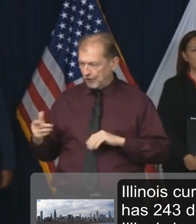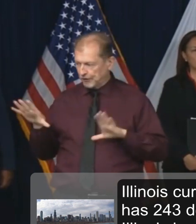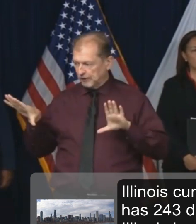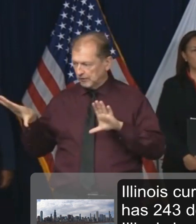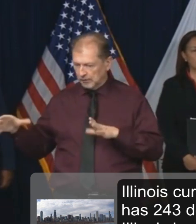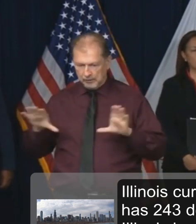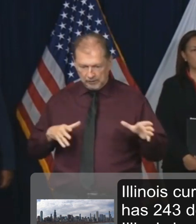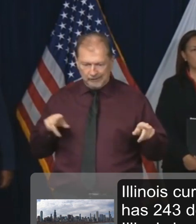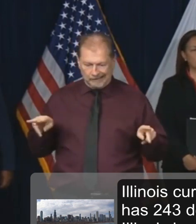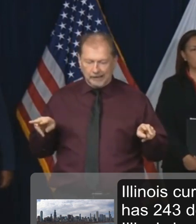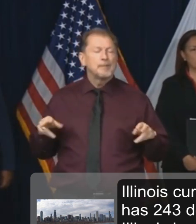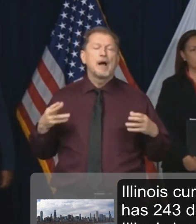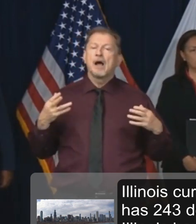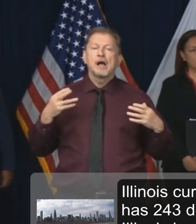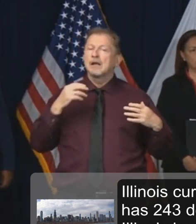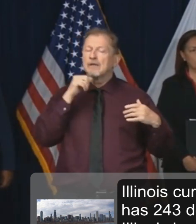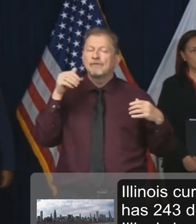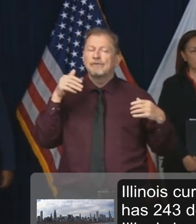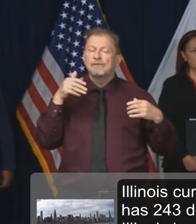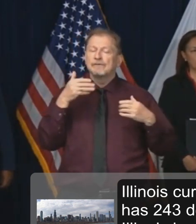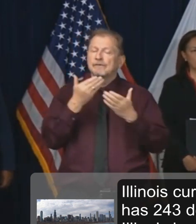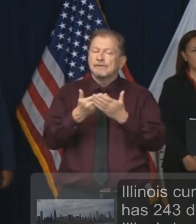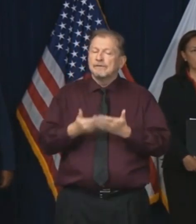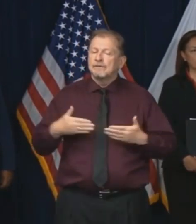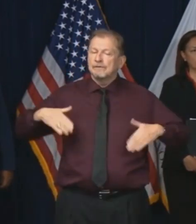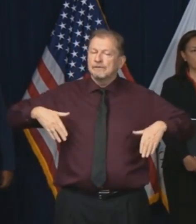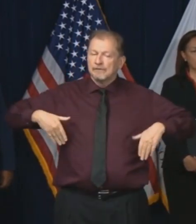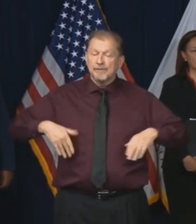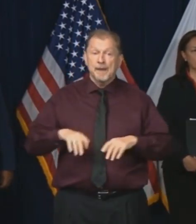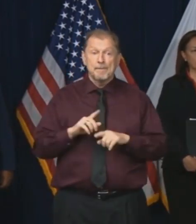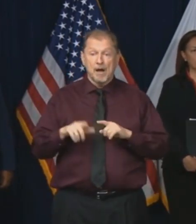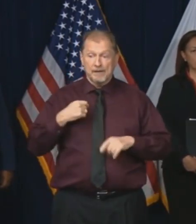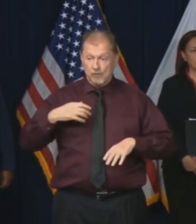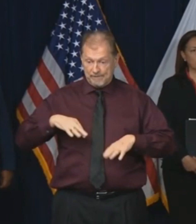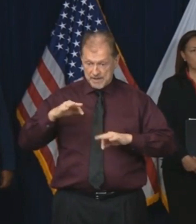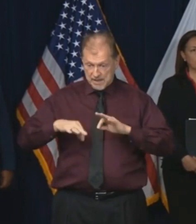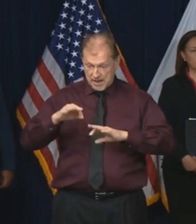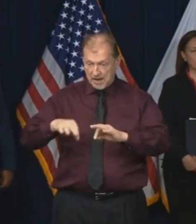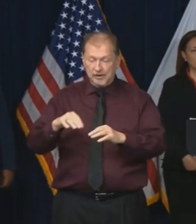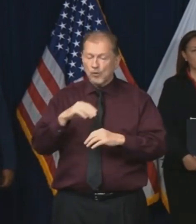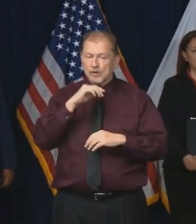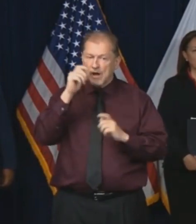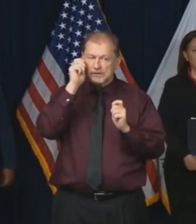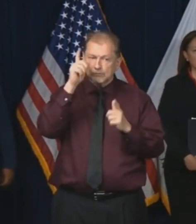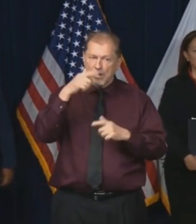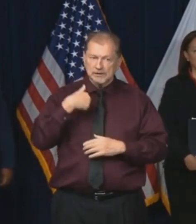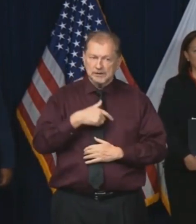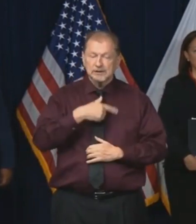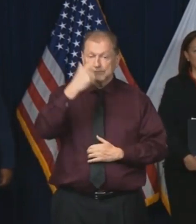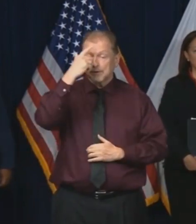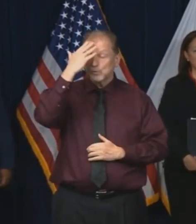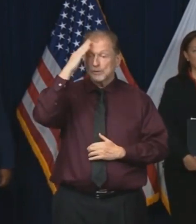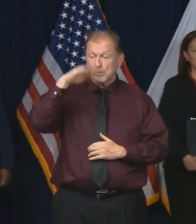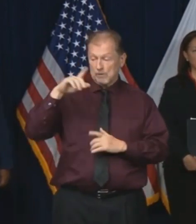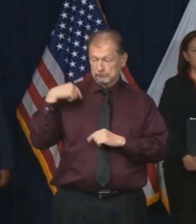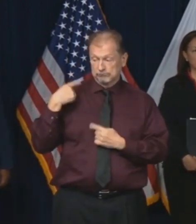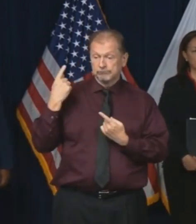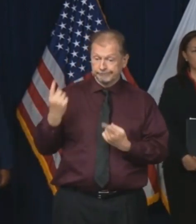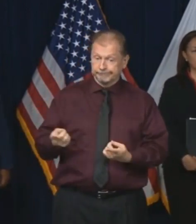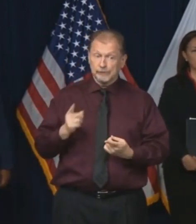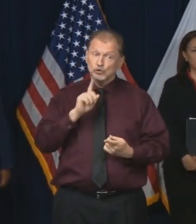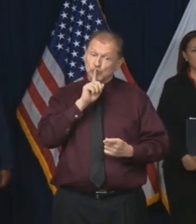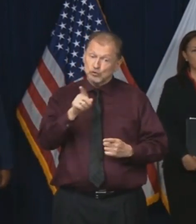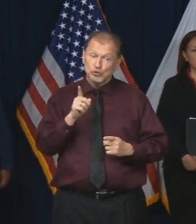early, we're still looking at our data. But if that were to bear out, we would not be entirely surprised because of we know what the existing baseline